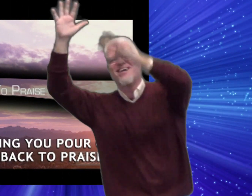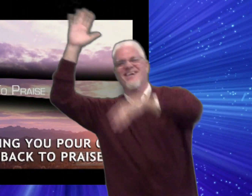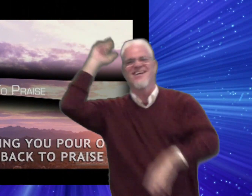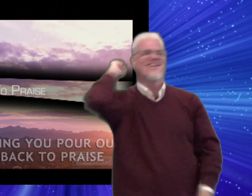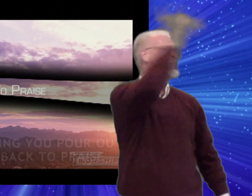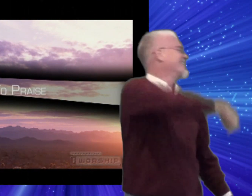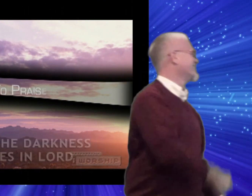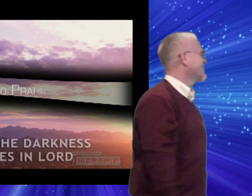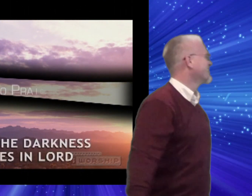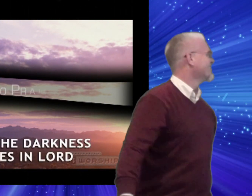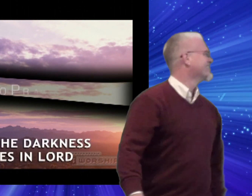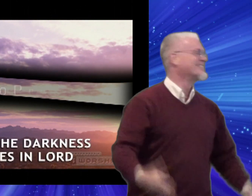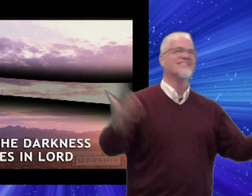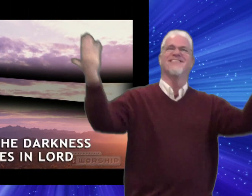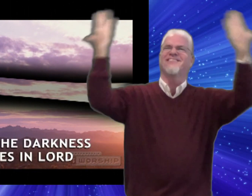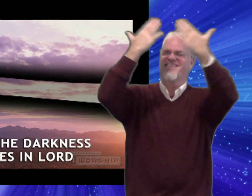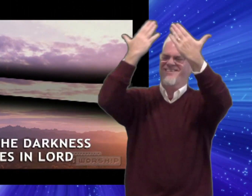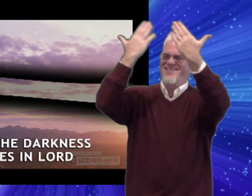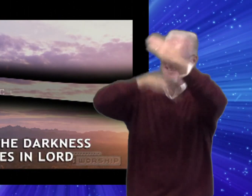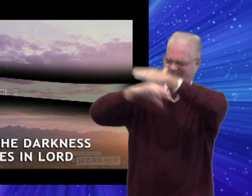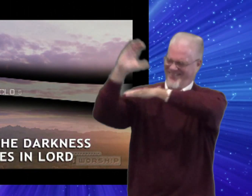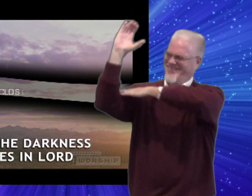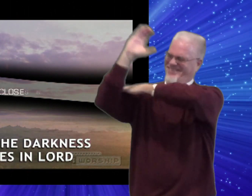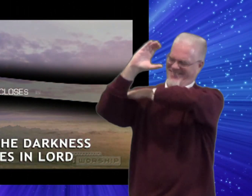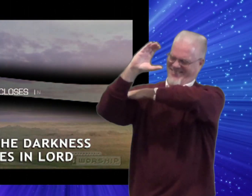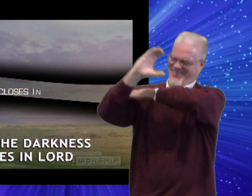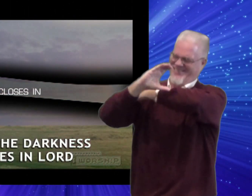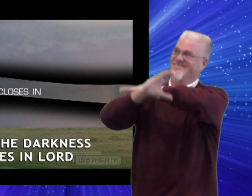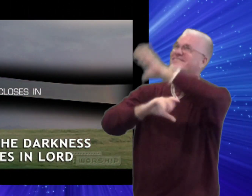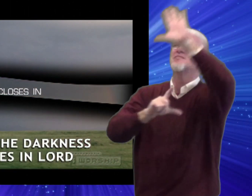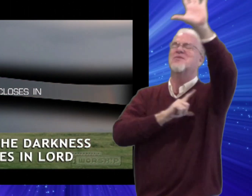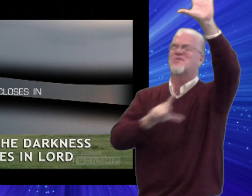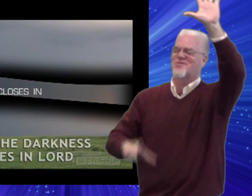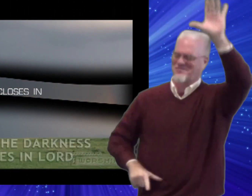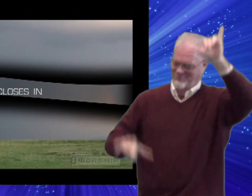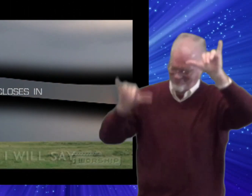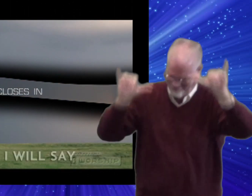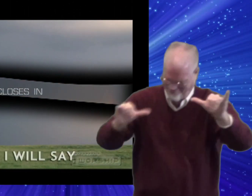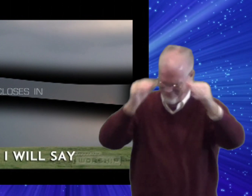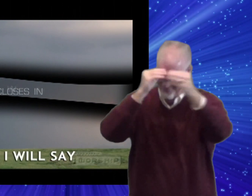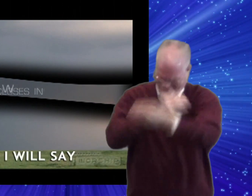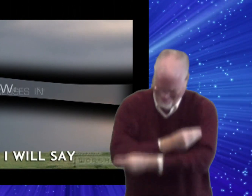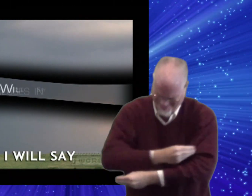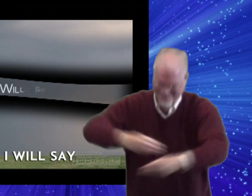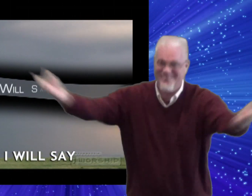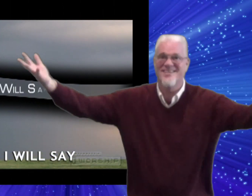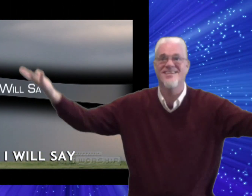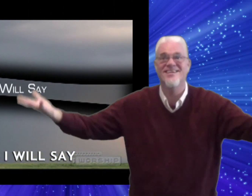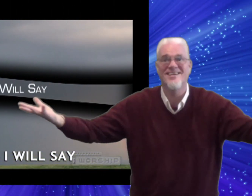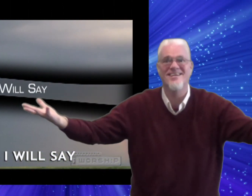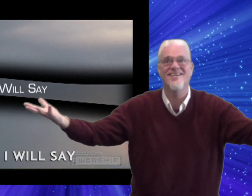When the darkness closes in Lord When